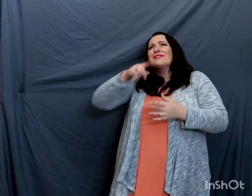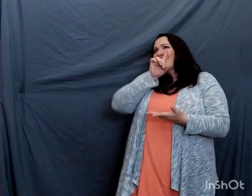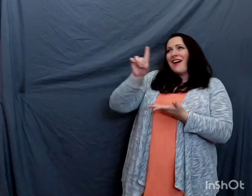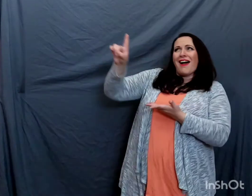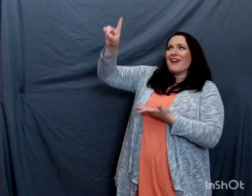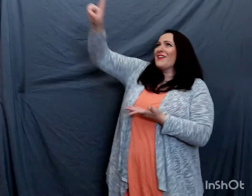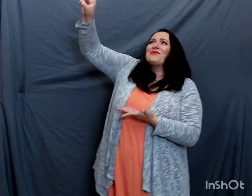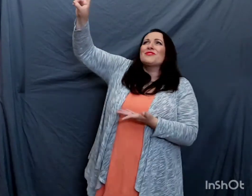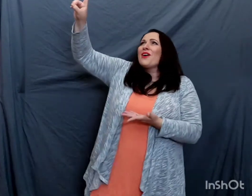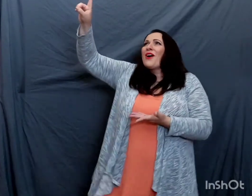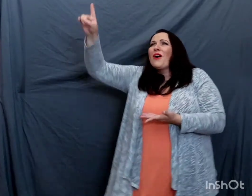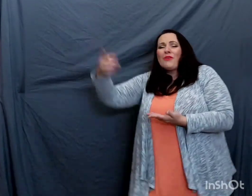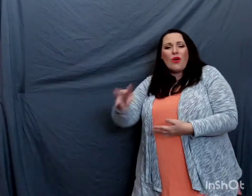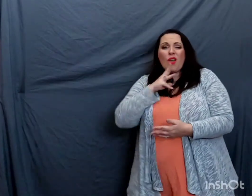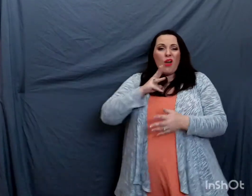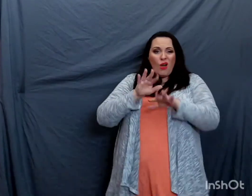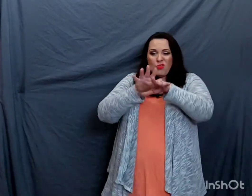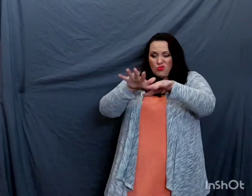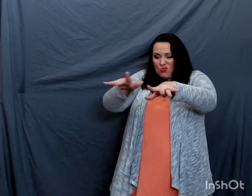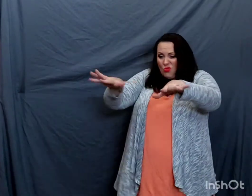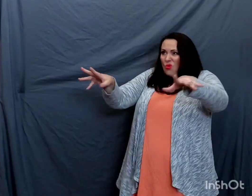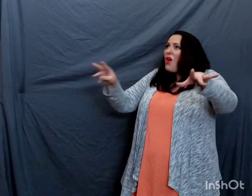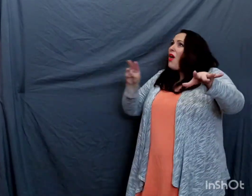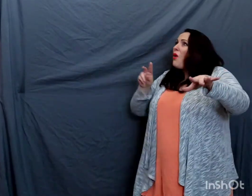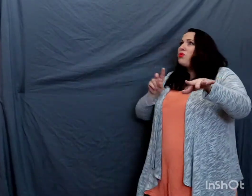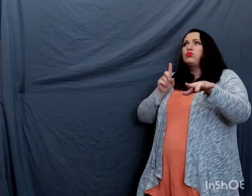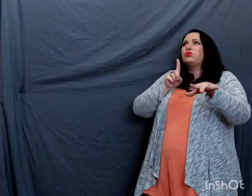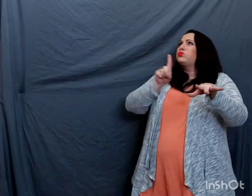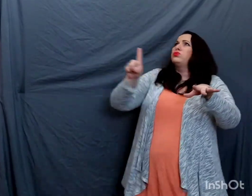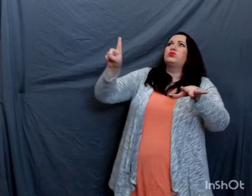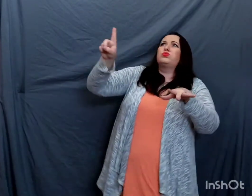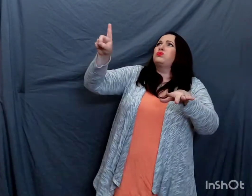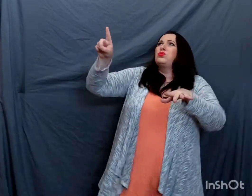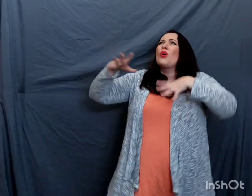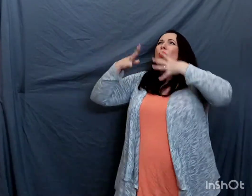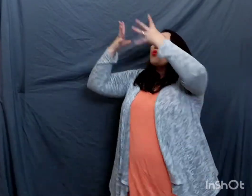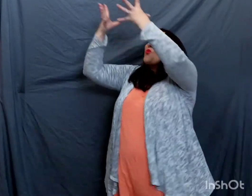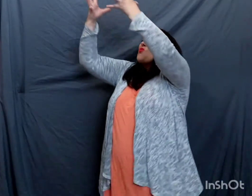Walking along the waves Reaching for your light